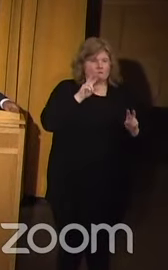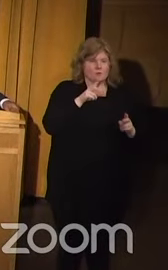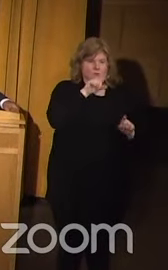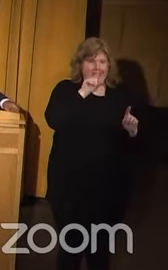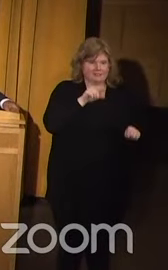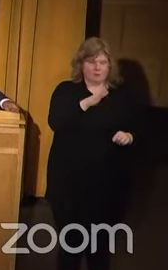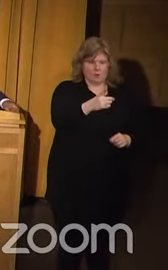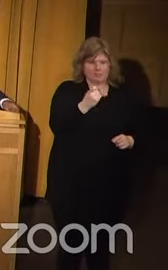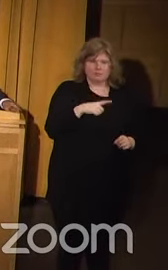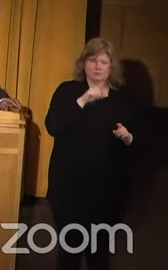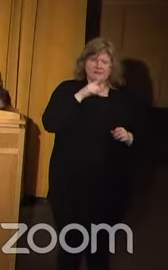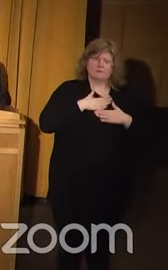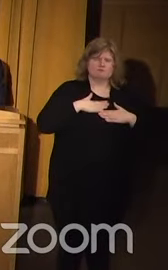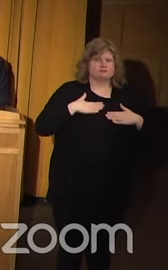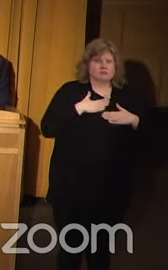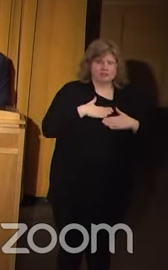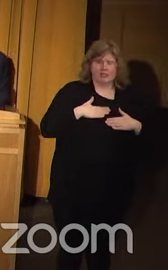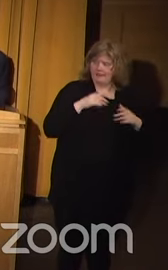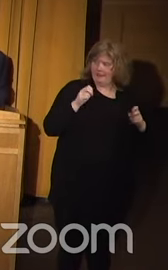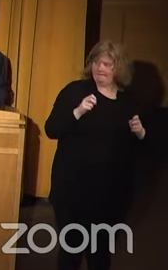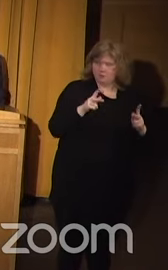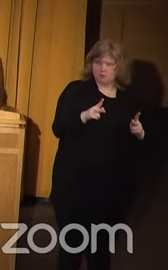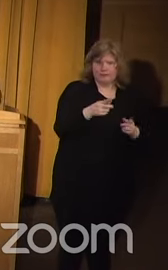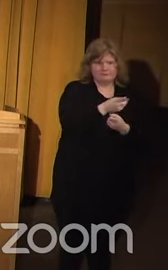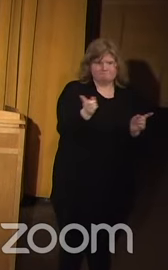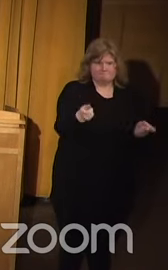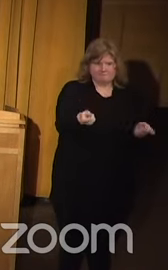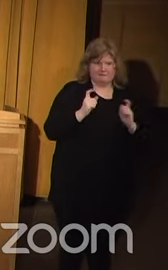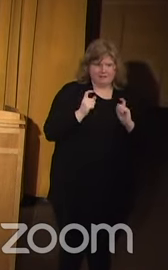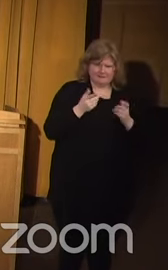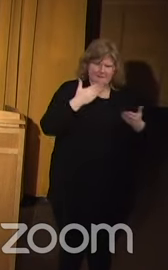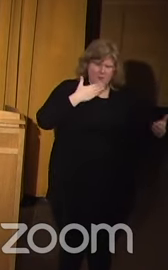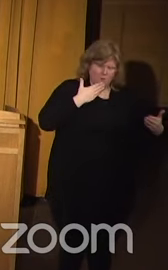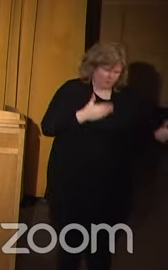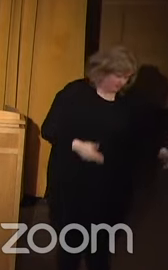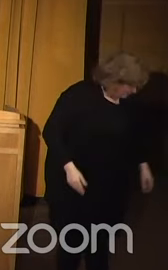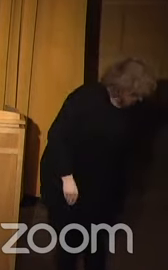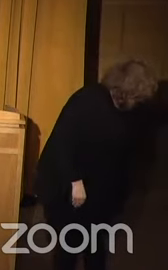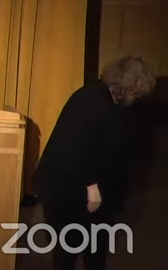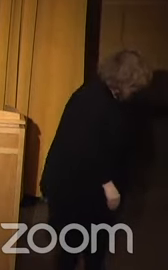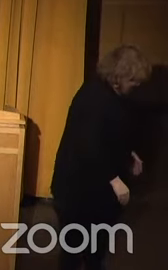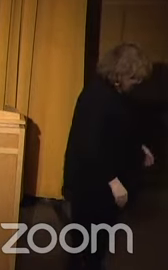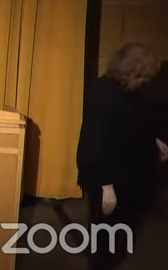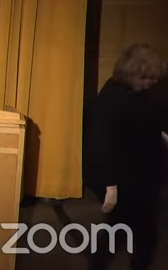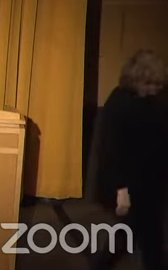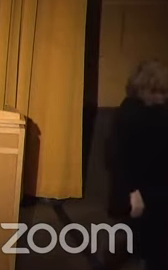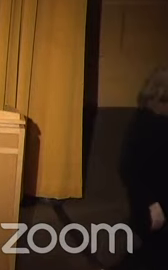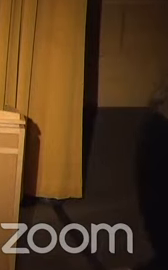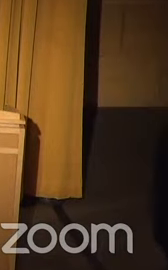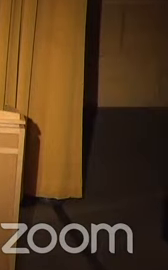your questions, but we very much appreciate the opportunity you have given us here. Thank you. Thank